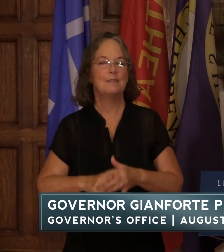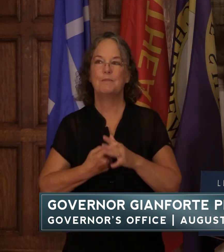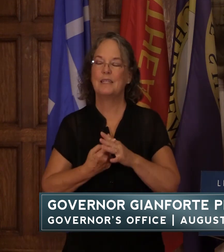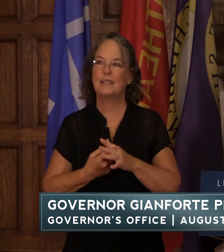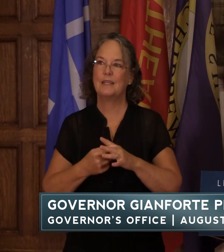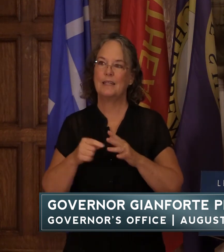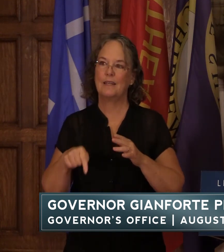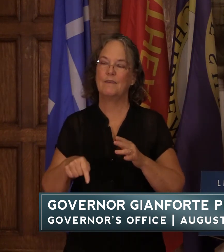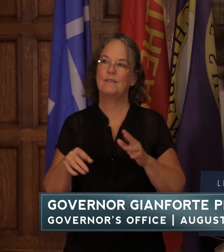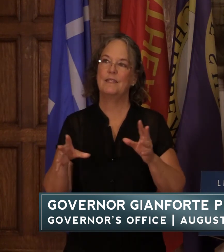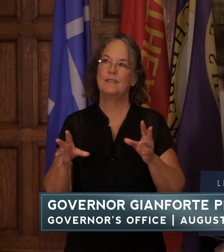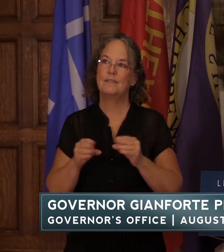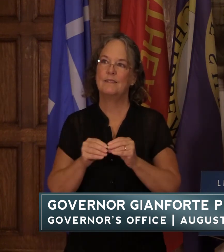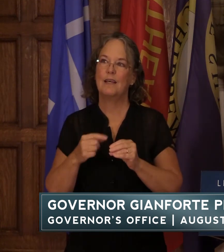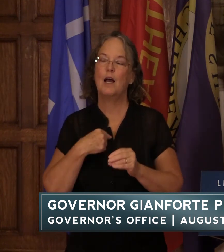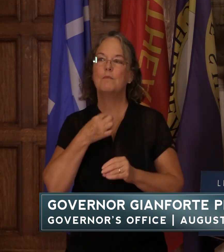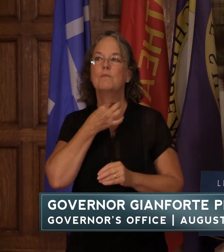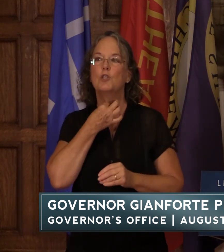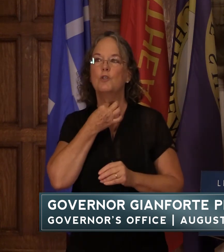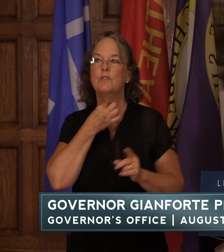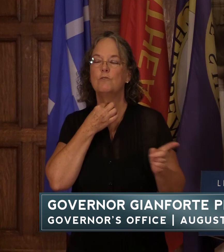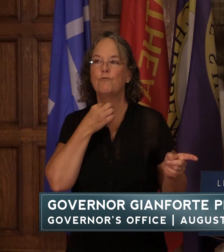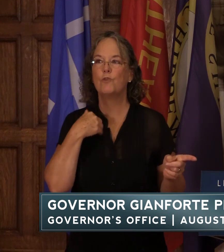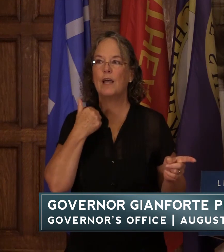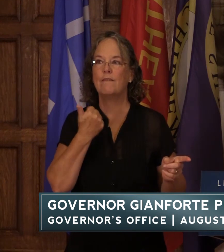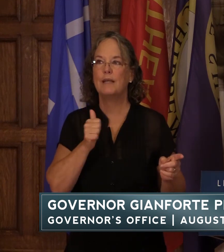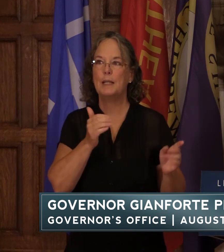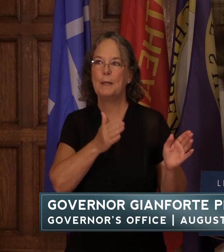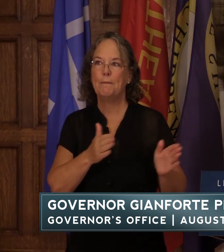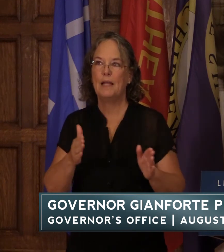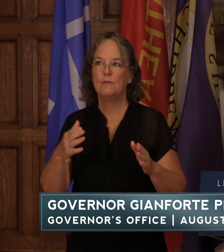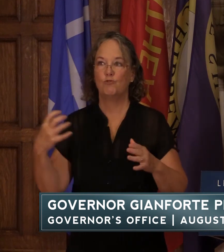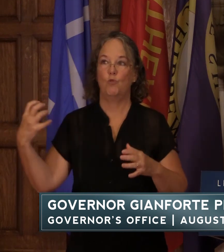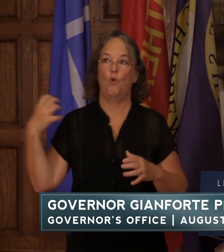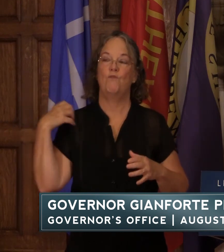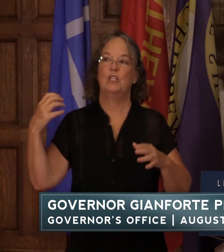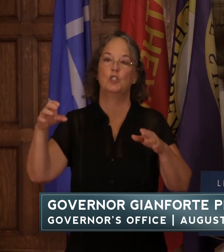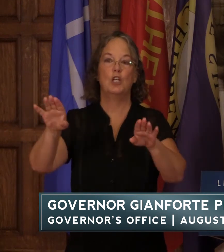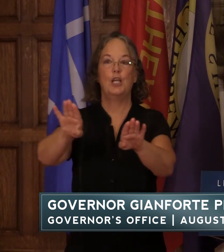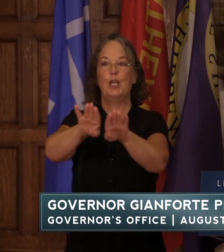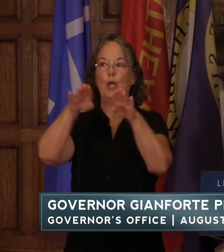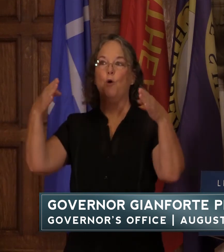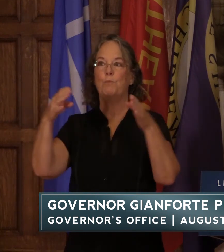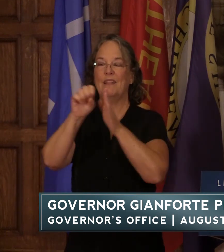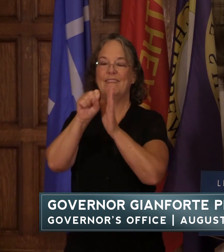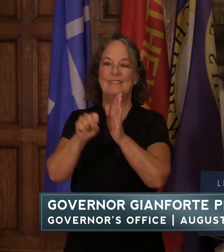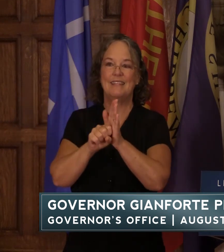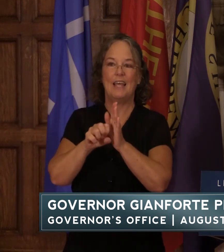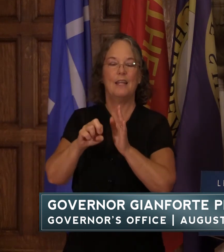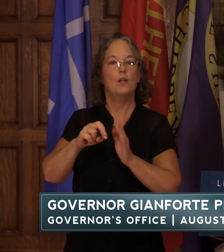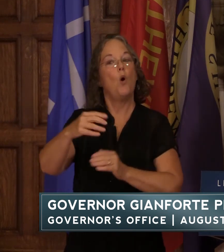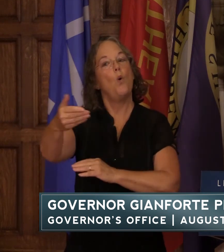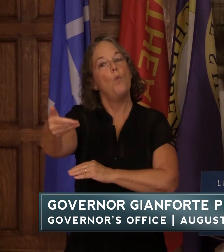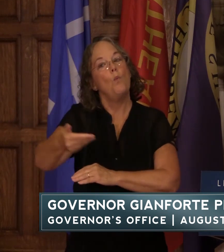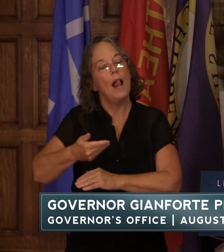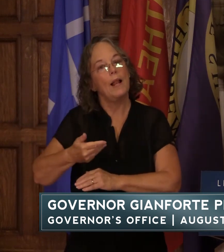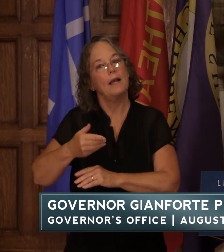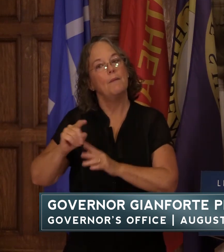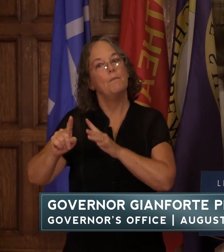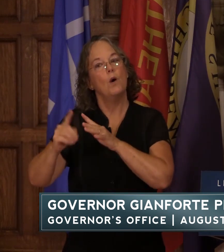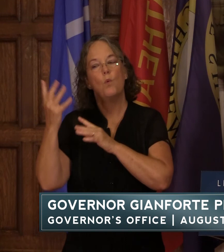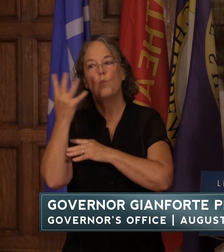uh i'm curious if you have any plans to officially open the state or welcome uh refugees from afghanistan